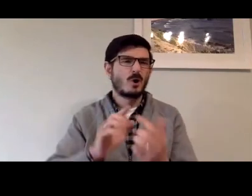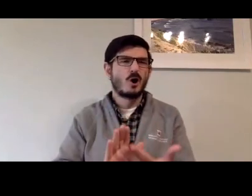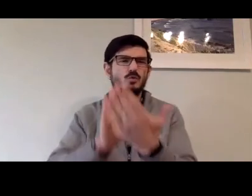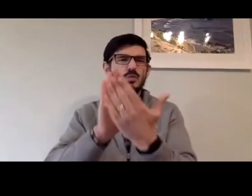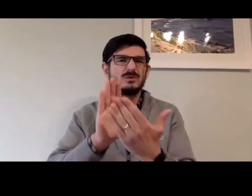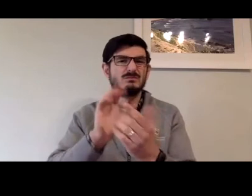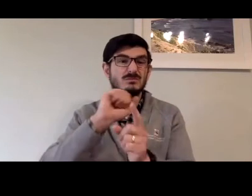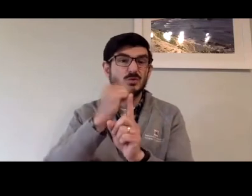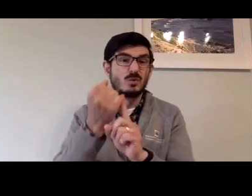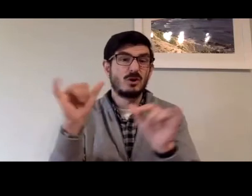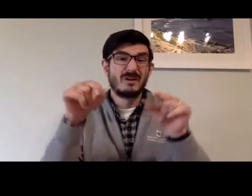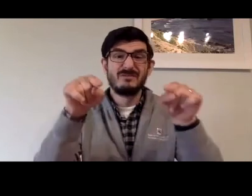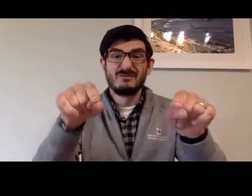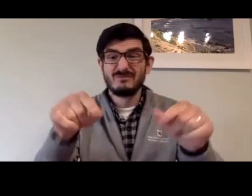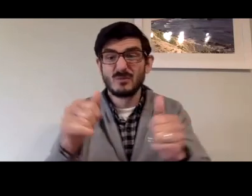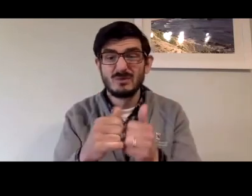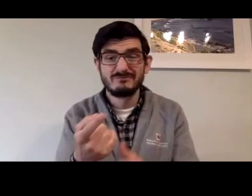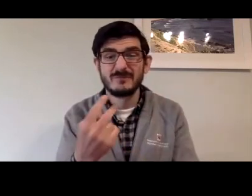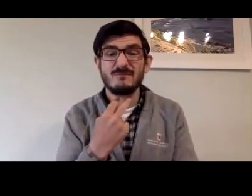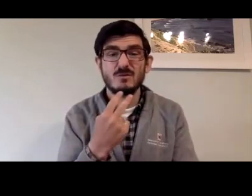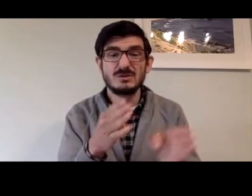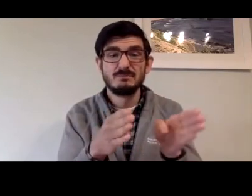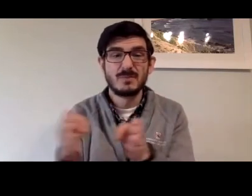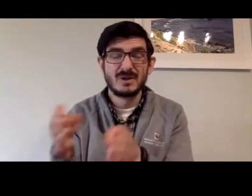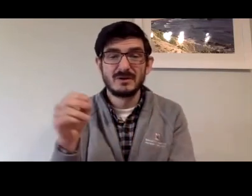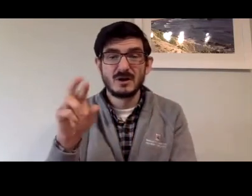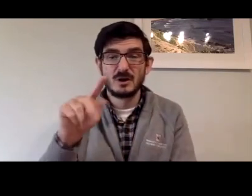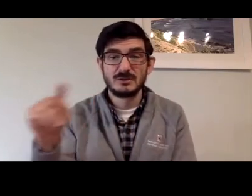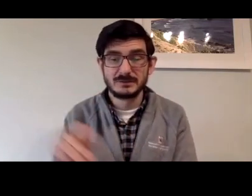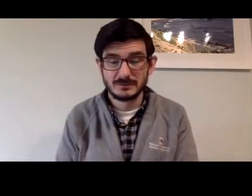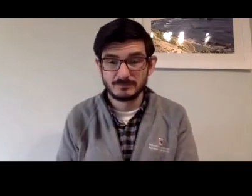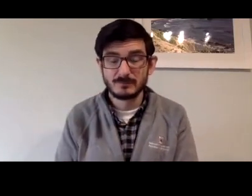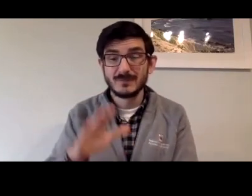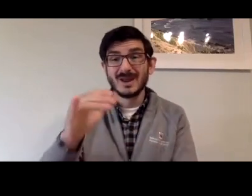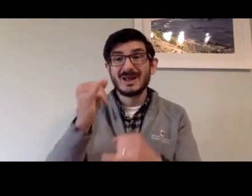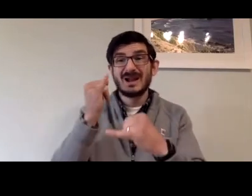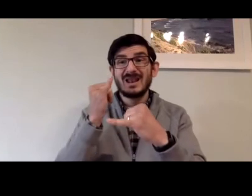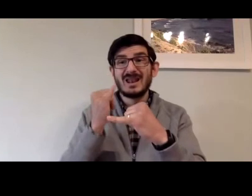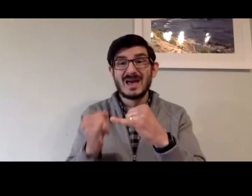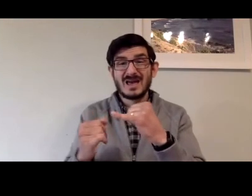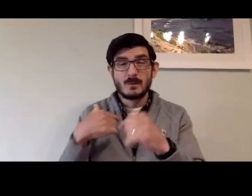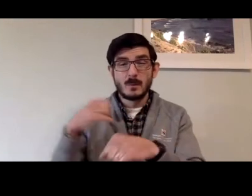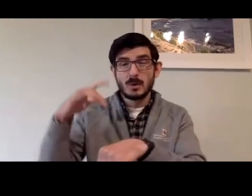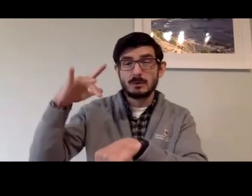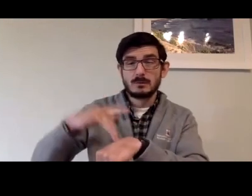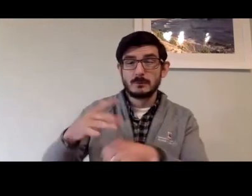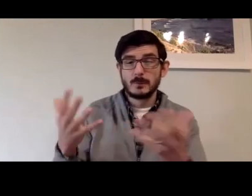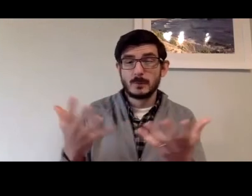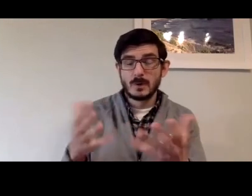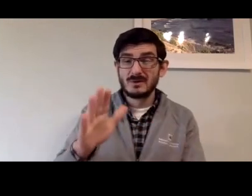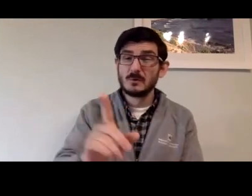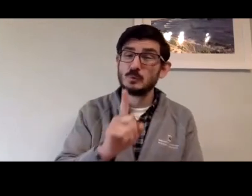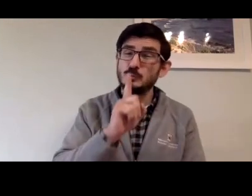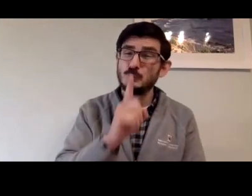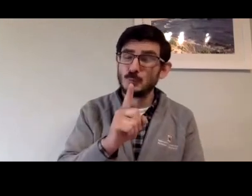to make changes and approach the commission for how the rule needs to allow for these